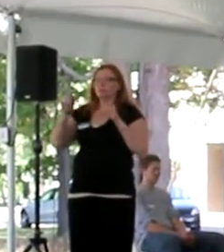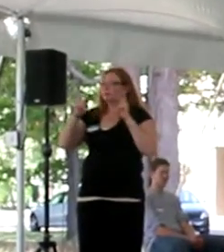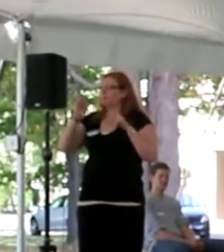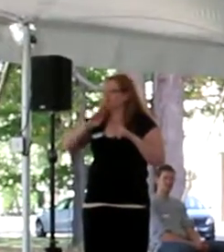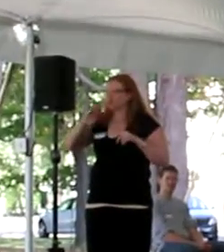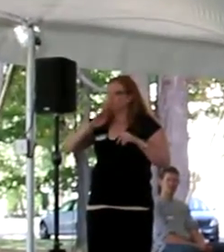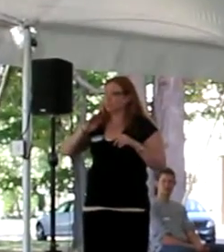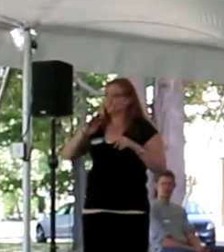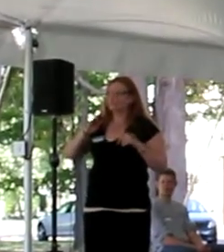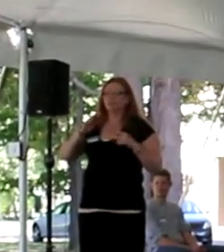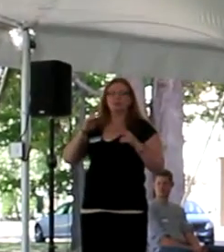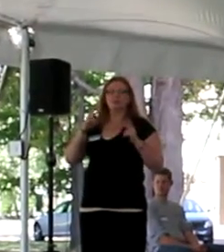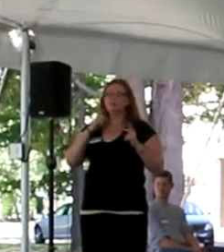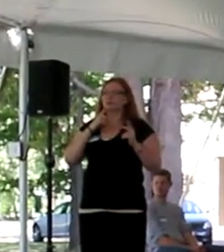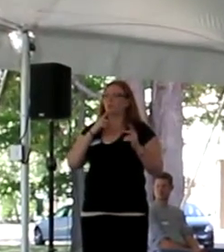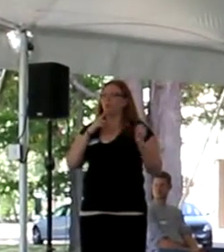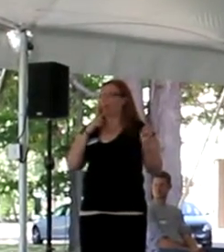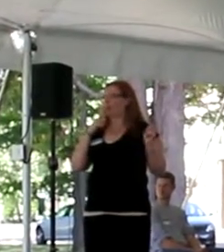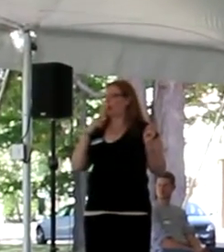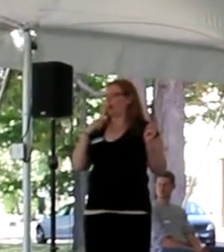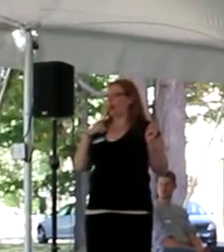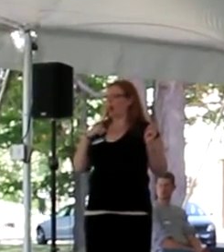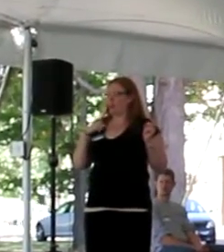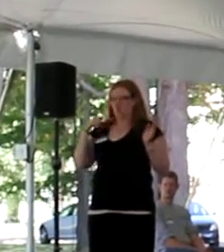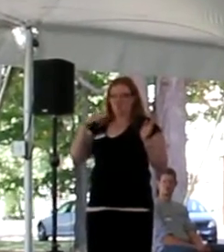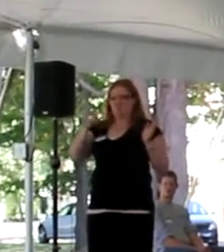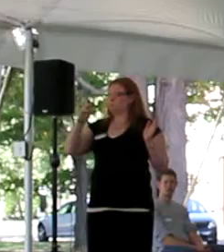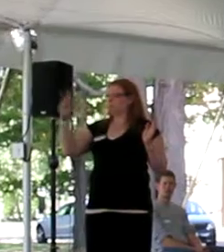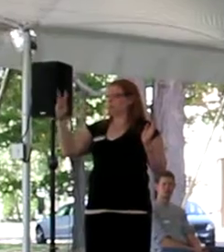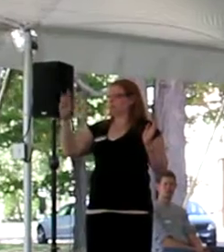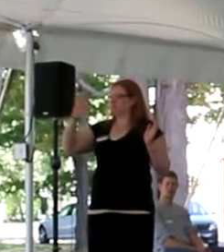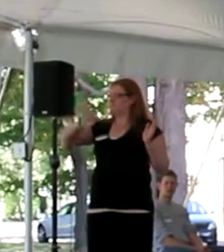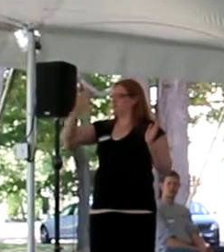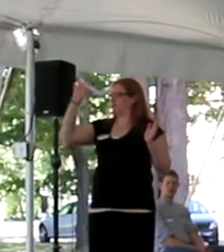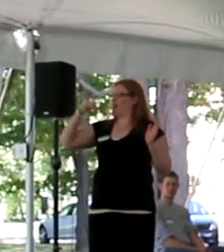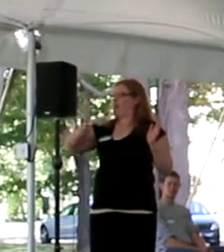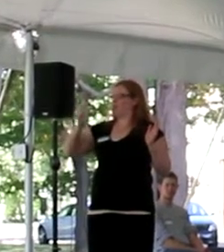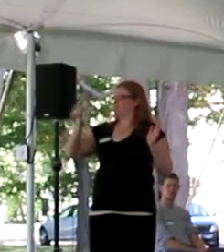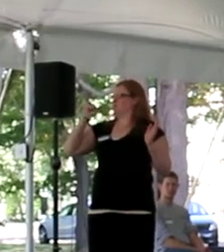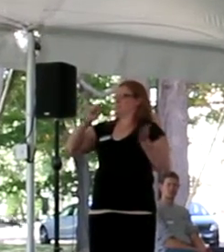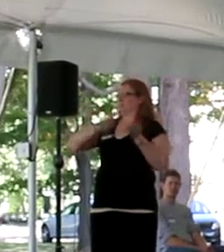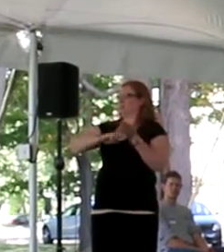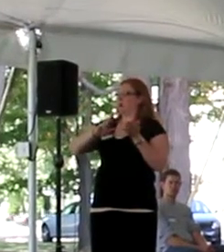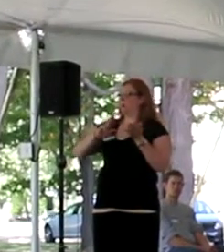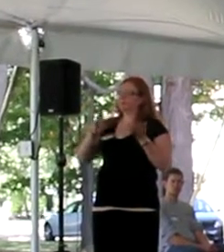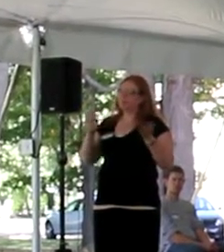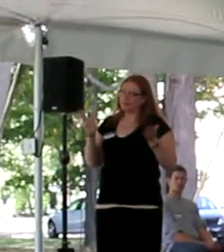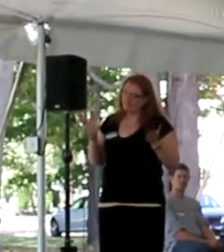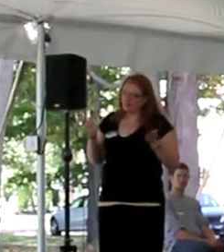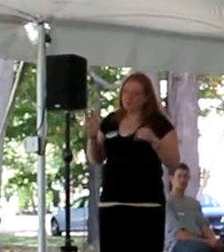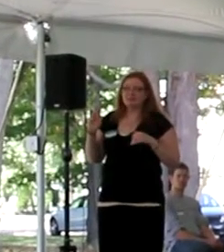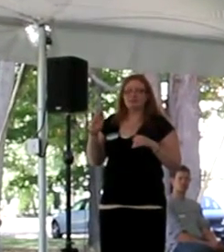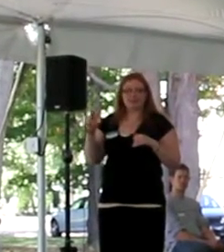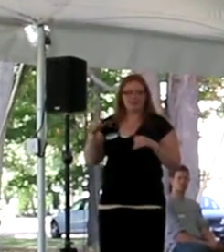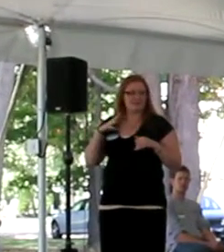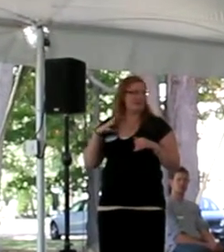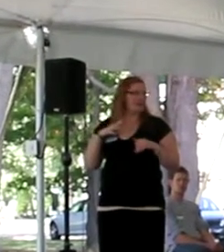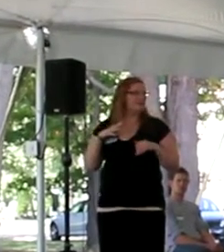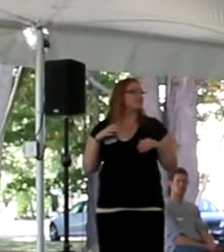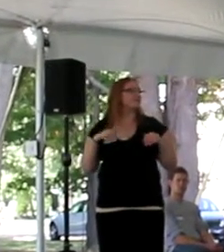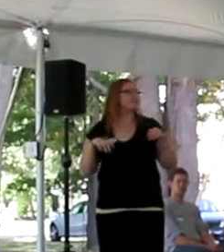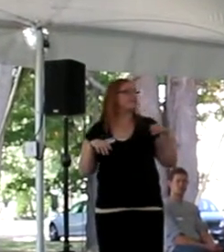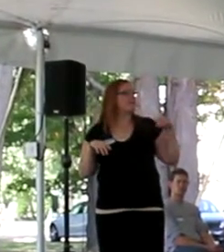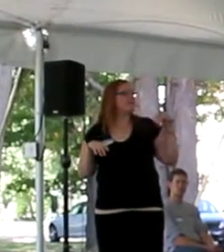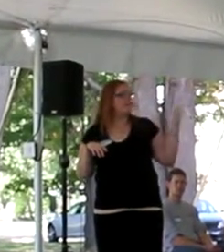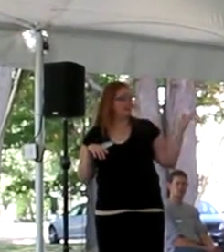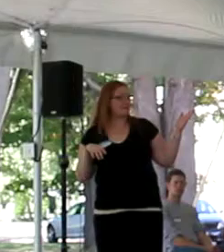frustrated. People say, well, I'm not even signing up because this website is so horrible. So when that happens, you get to this point